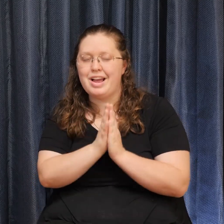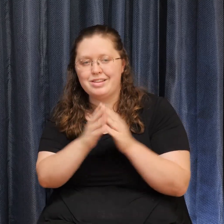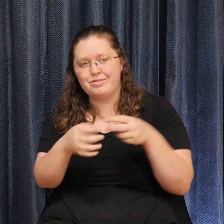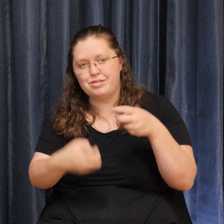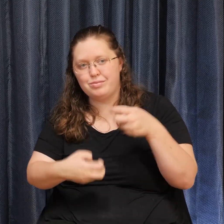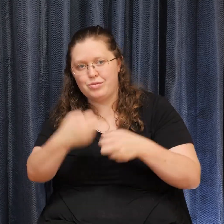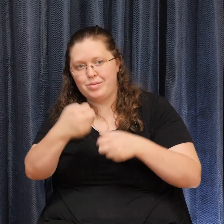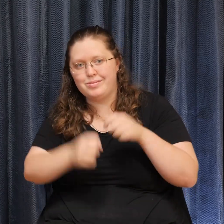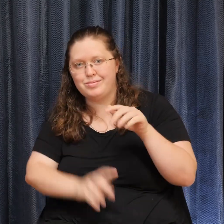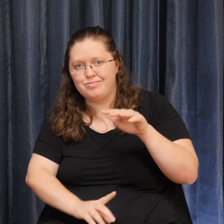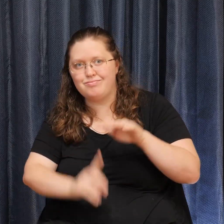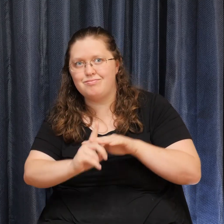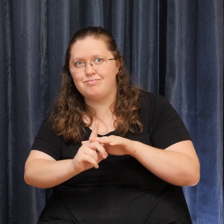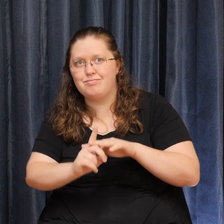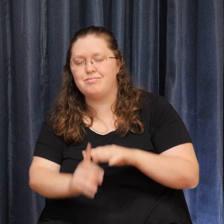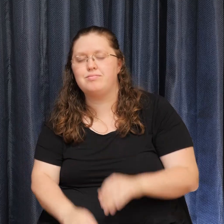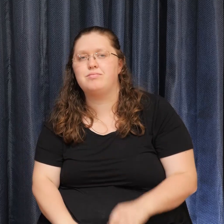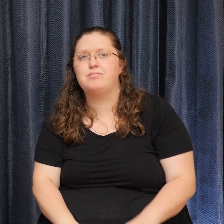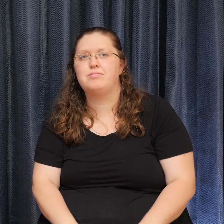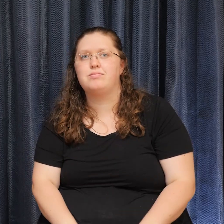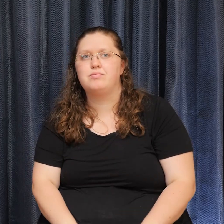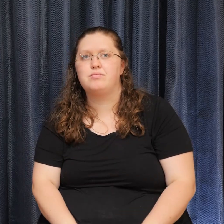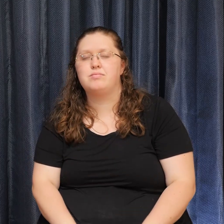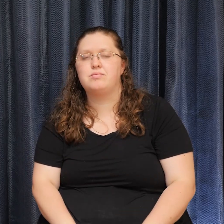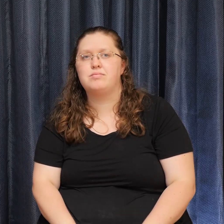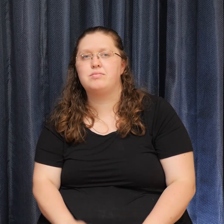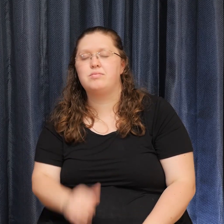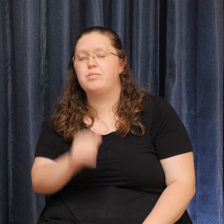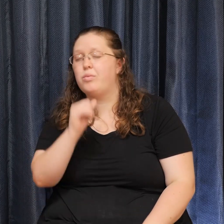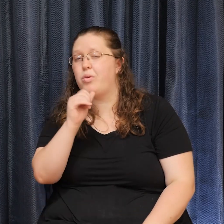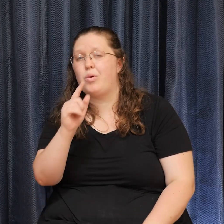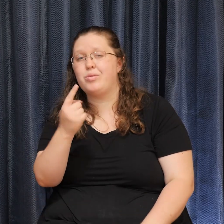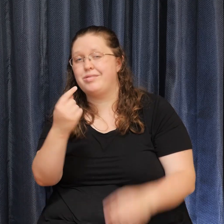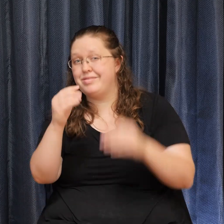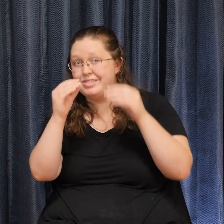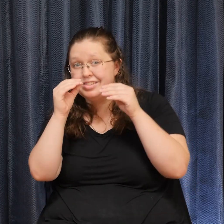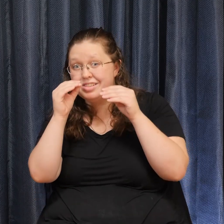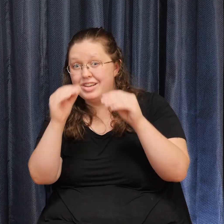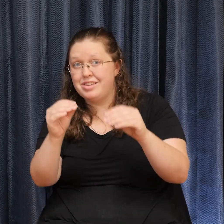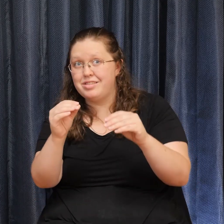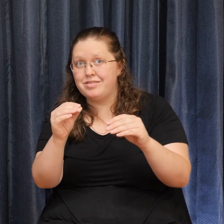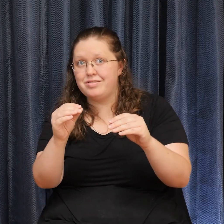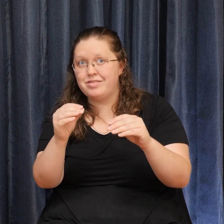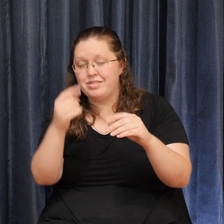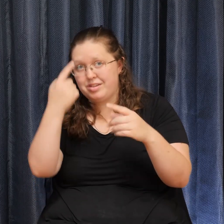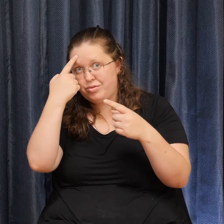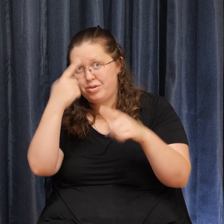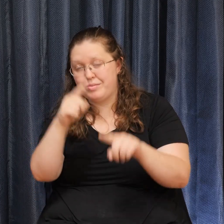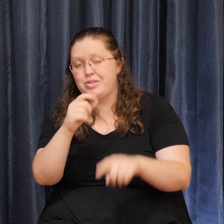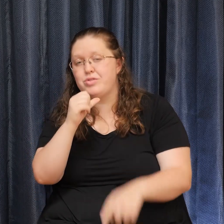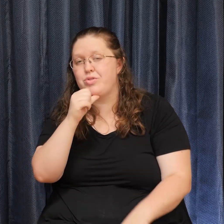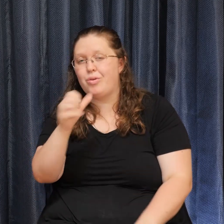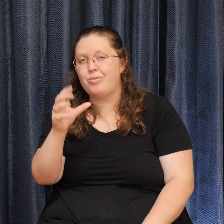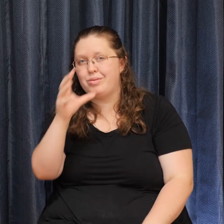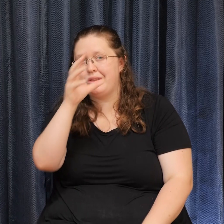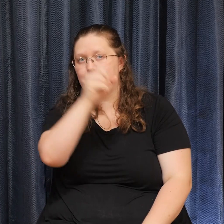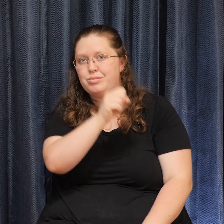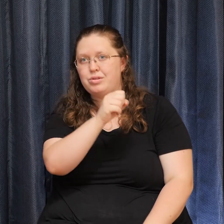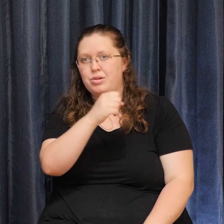We're not just going to Teach the agreement Don't make assumptions But we're really going to look at What we need to do In order to